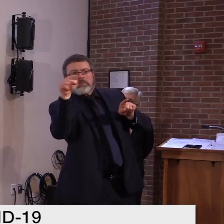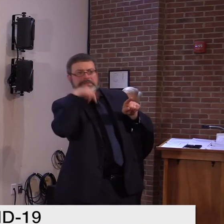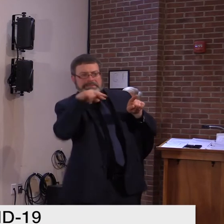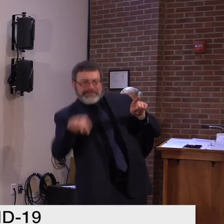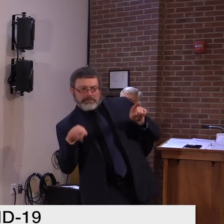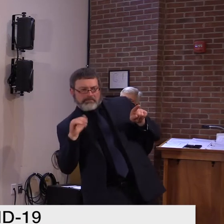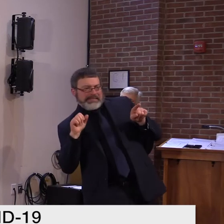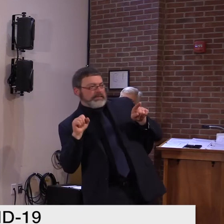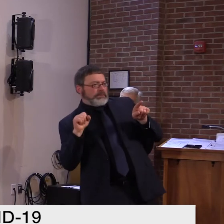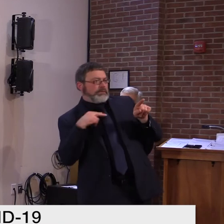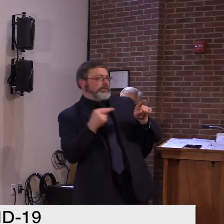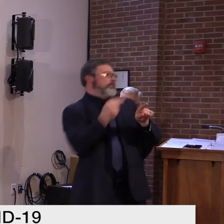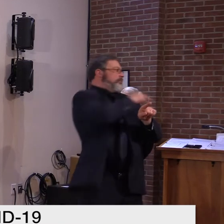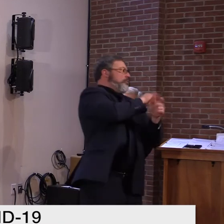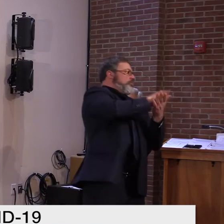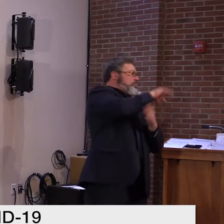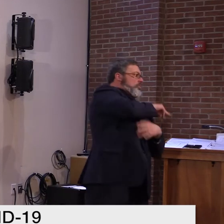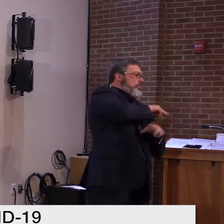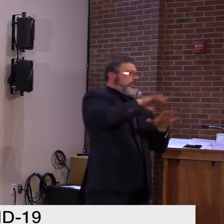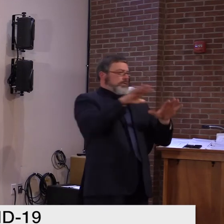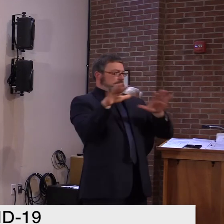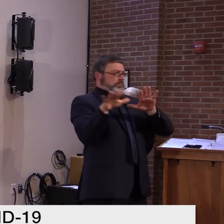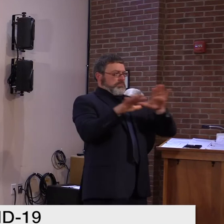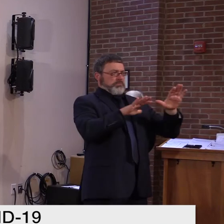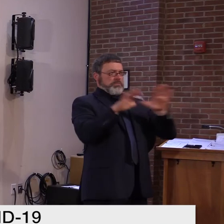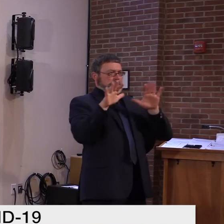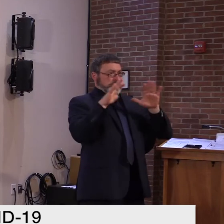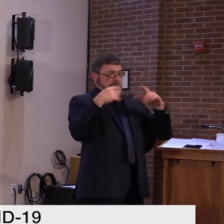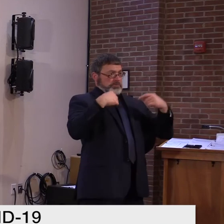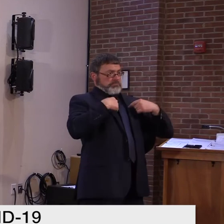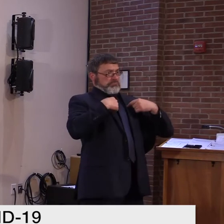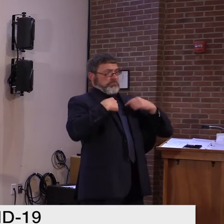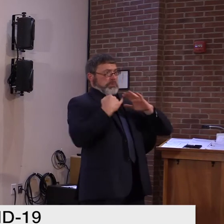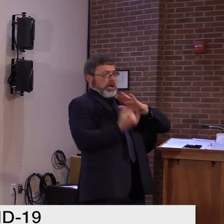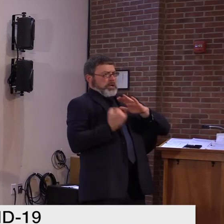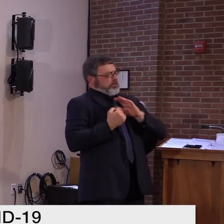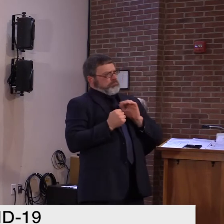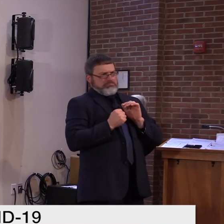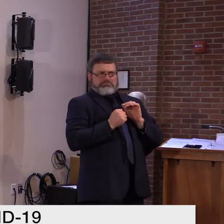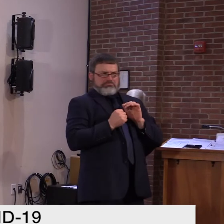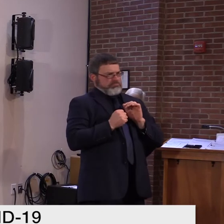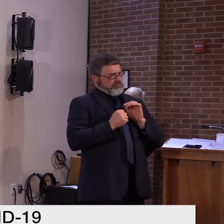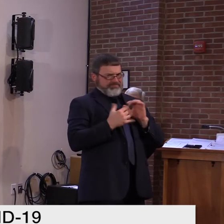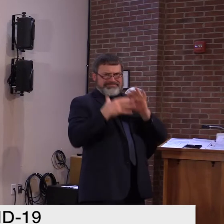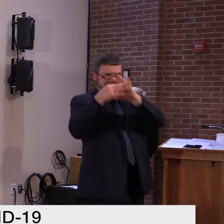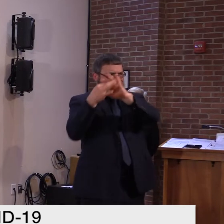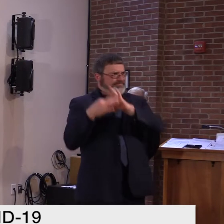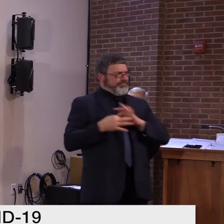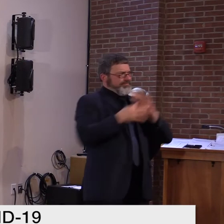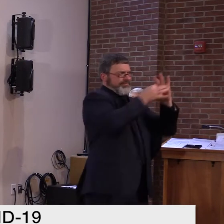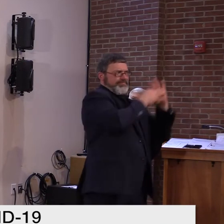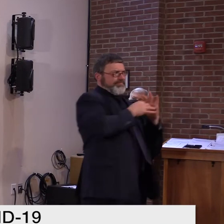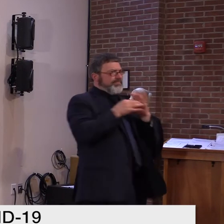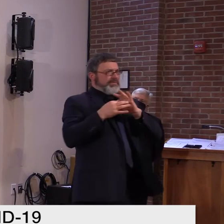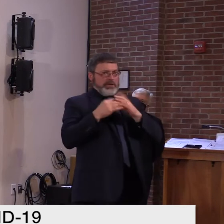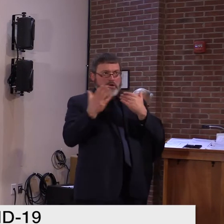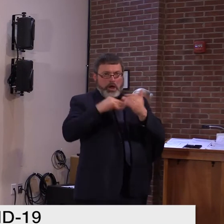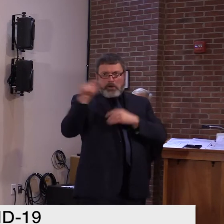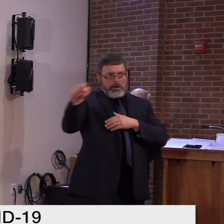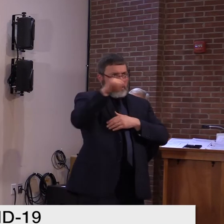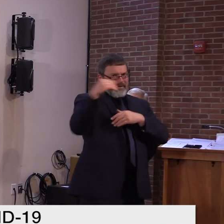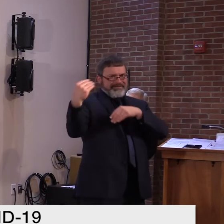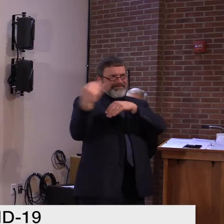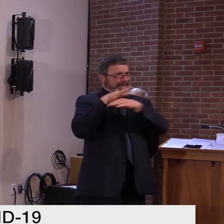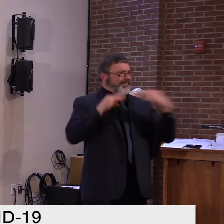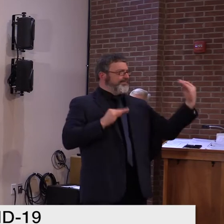So but but but again, the steps we've taken over the last even the last week has been because